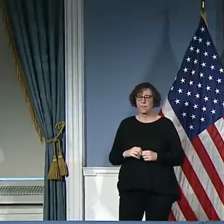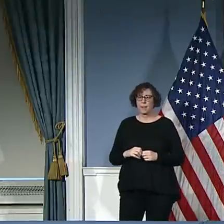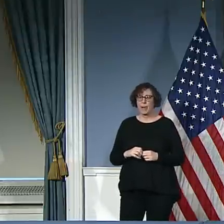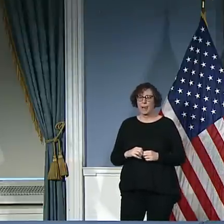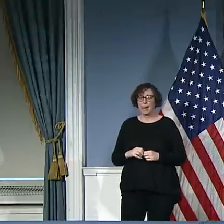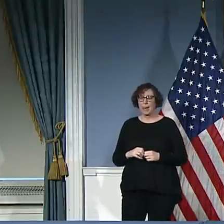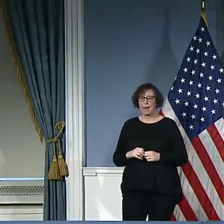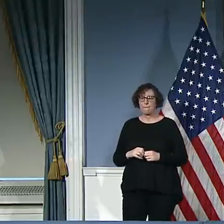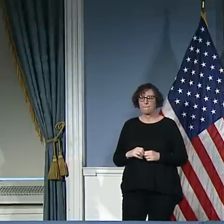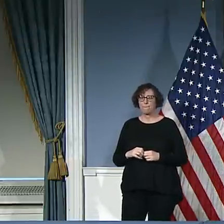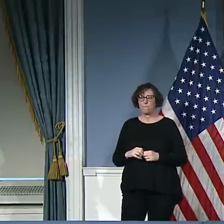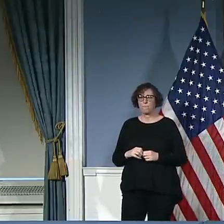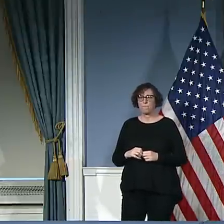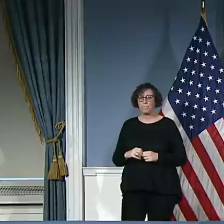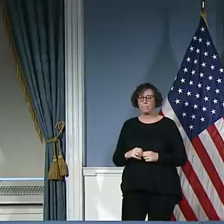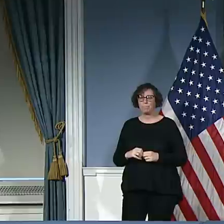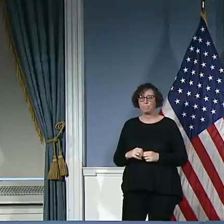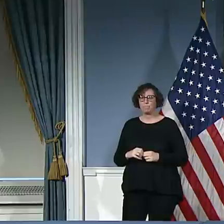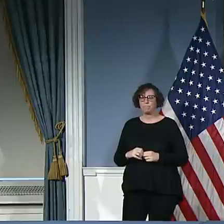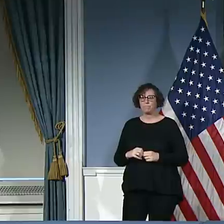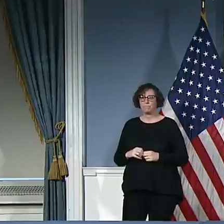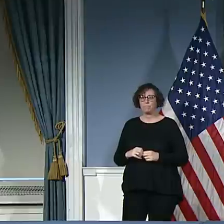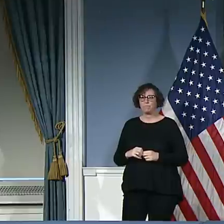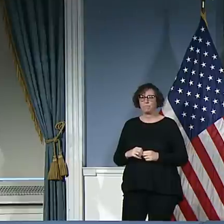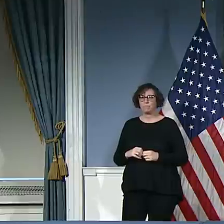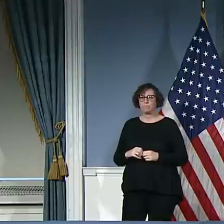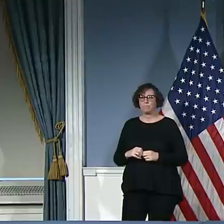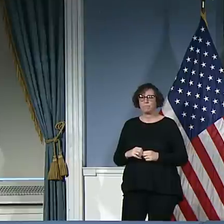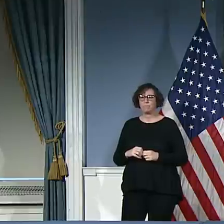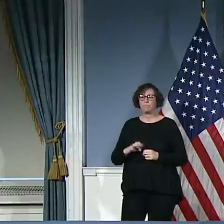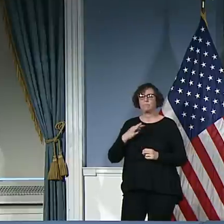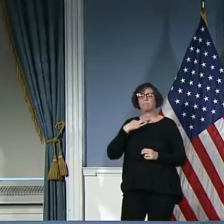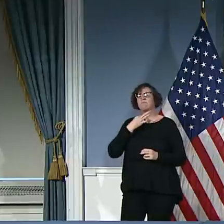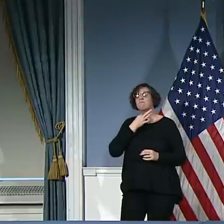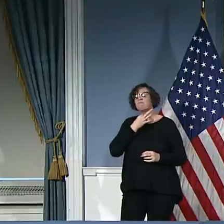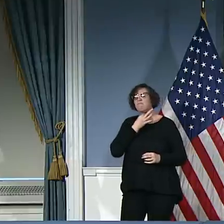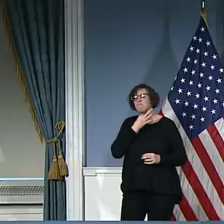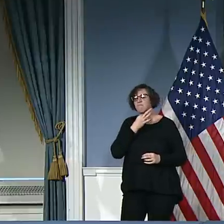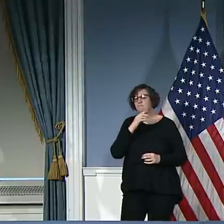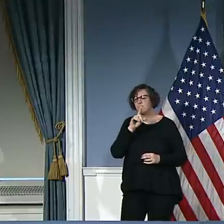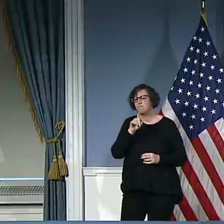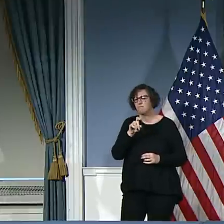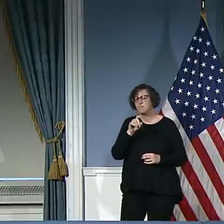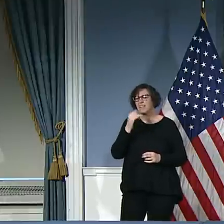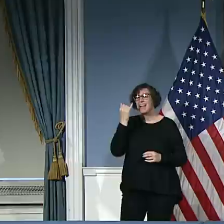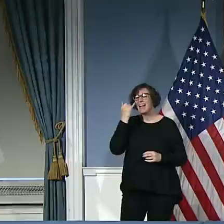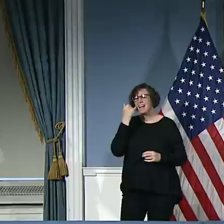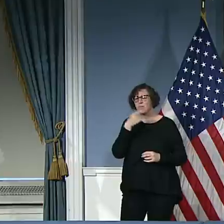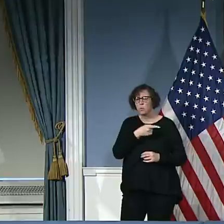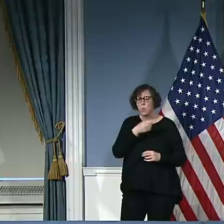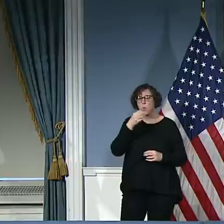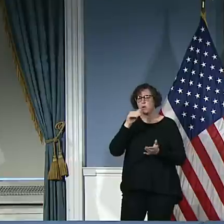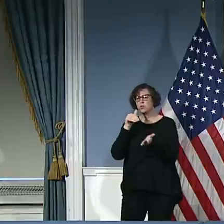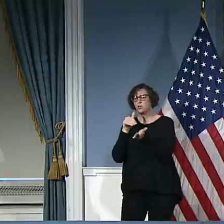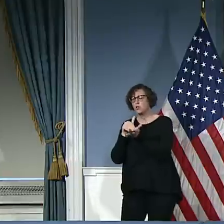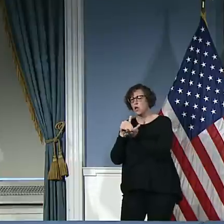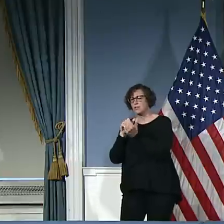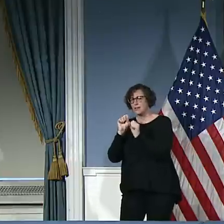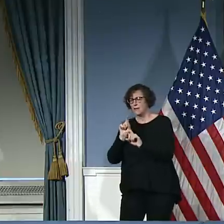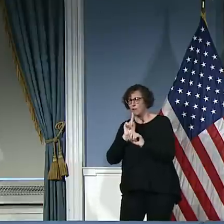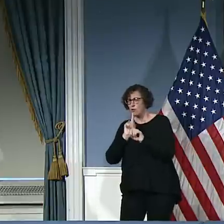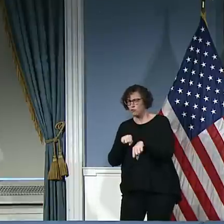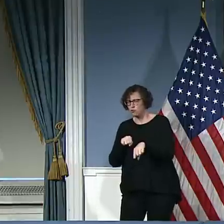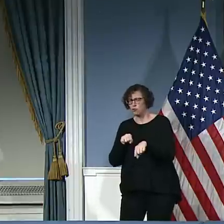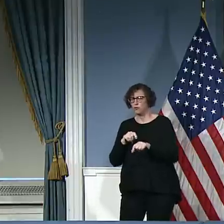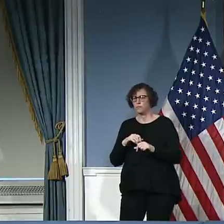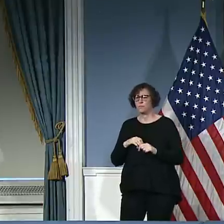Hi, Mr. Mayor. Just wondering, or maybe one of the doctors can answer this, but are there specific hospitals, either public or private,